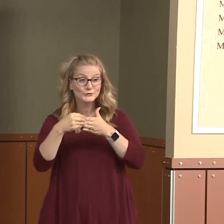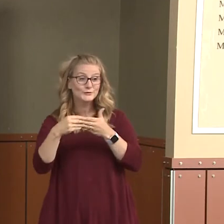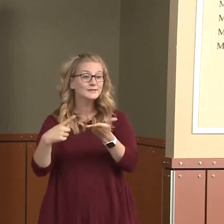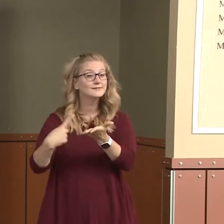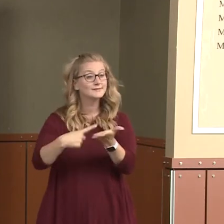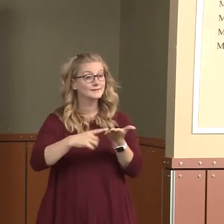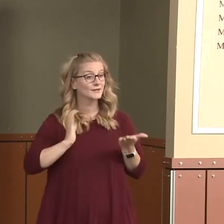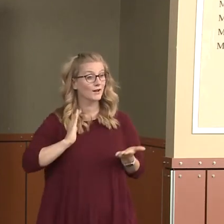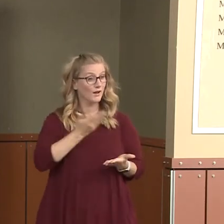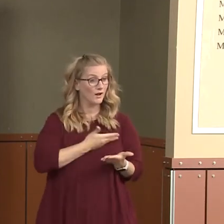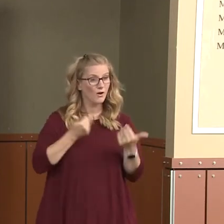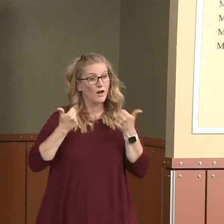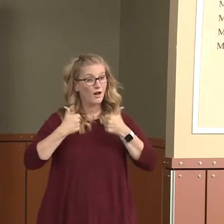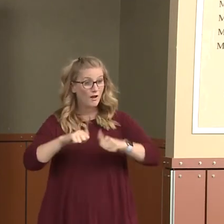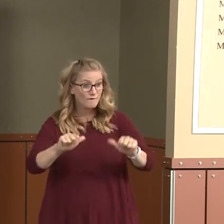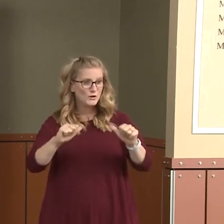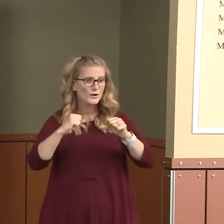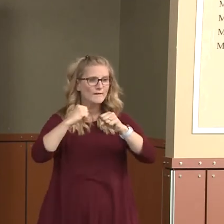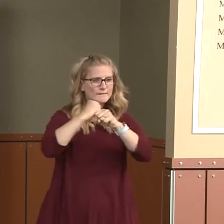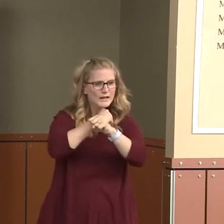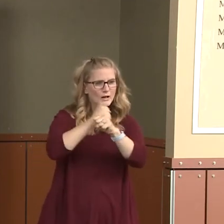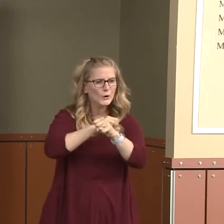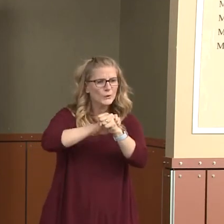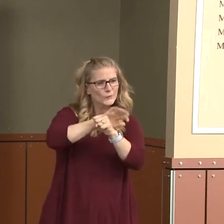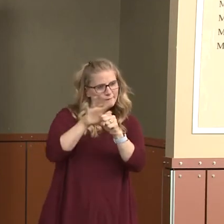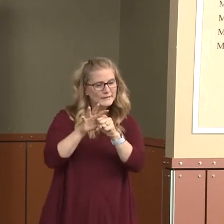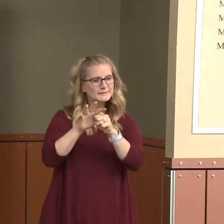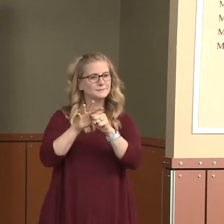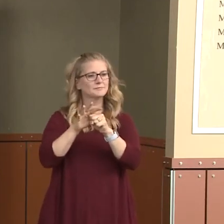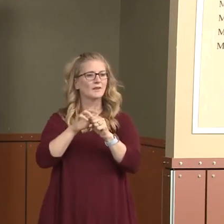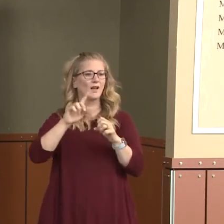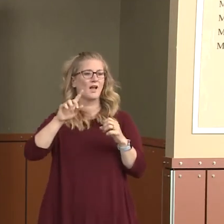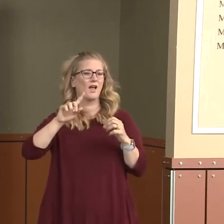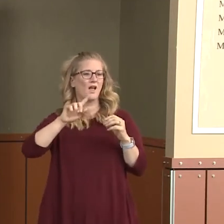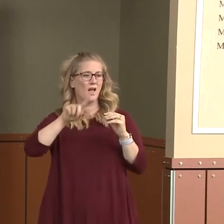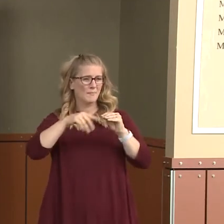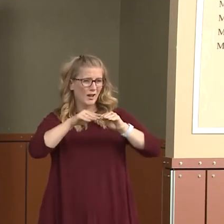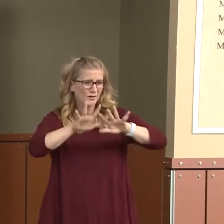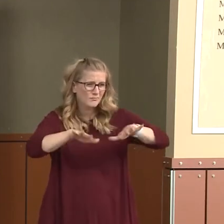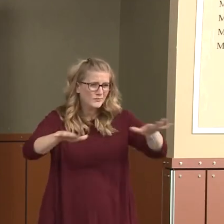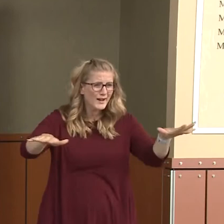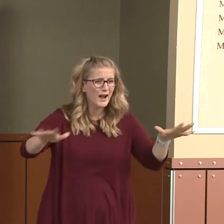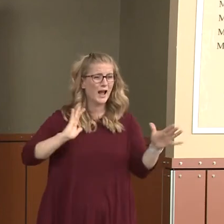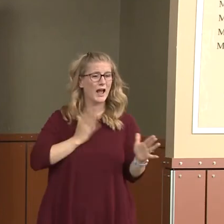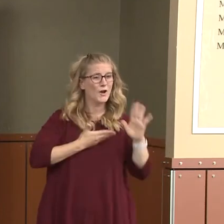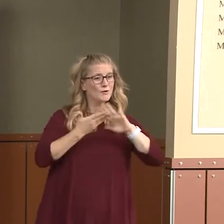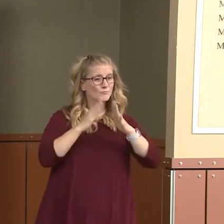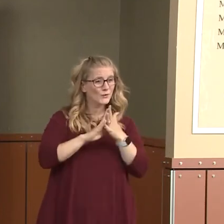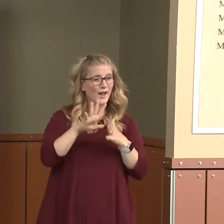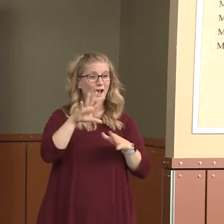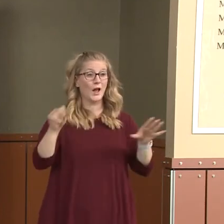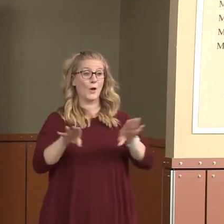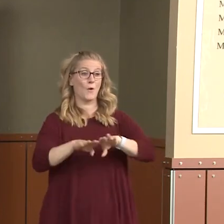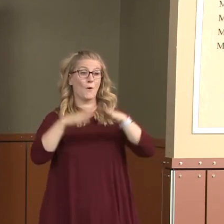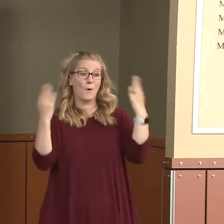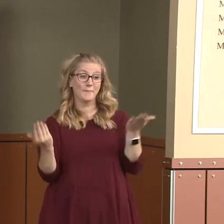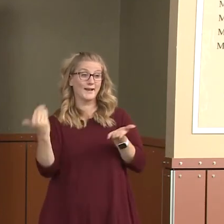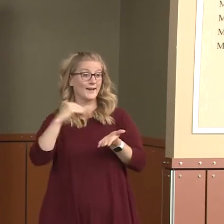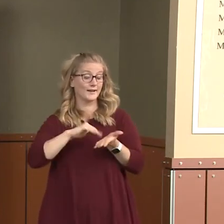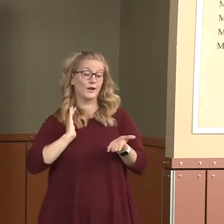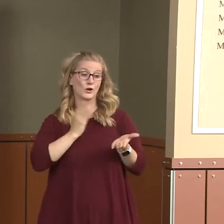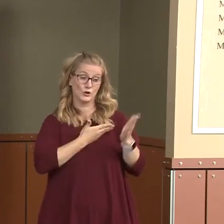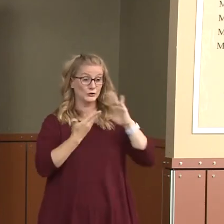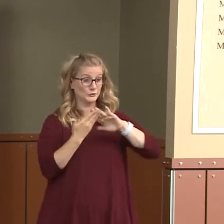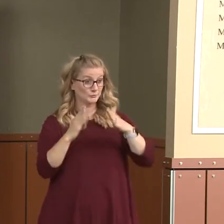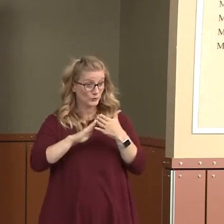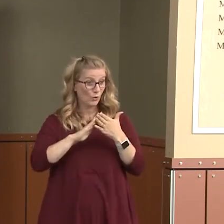as it relates to slowing the transmission here in our community, but also reopening our community. Joining us today, you're going to see and hear from representatives from Benton and